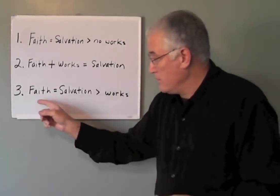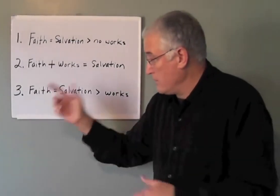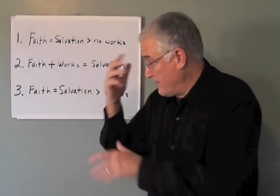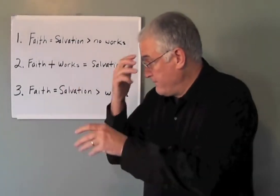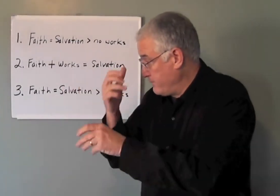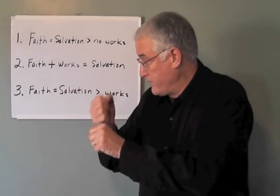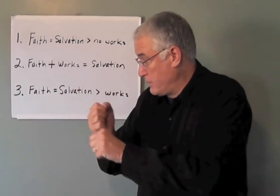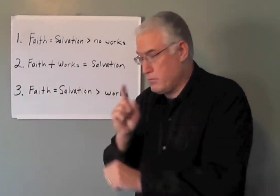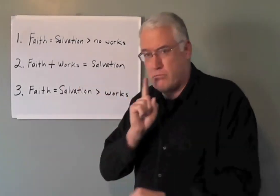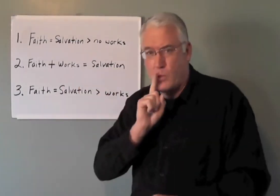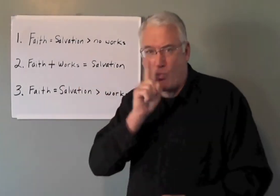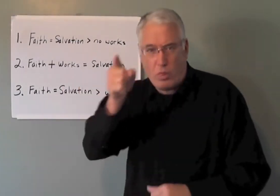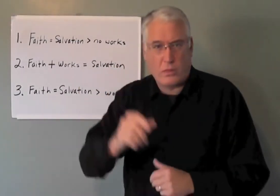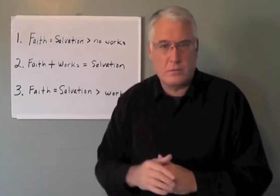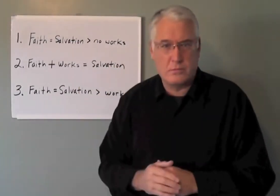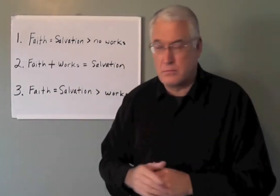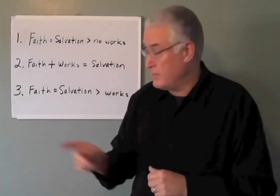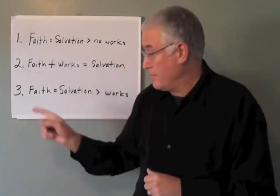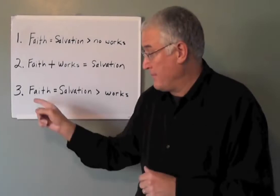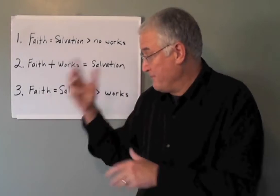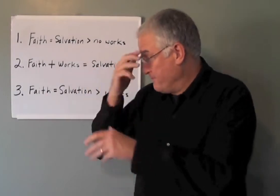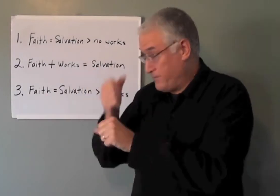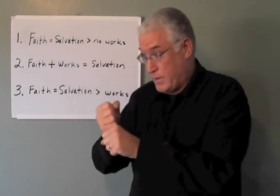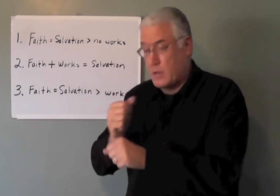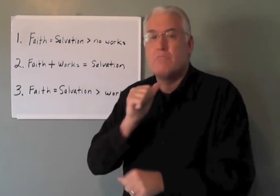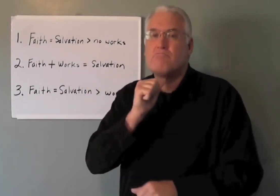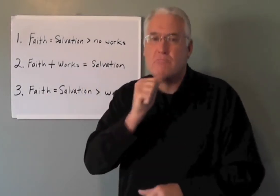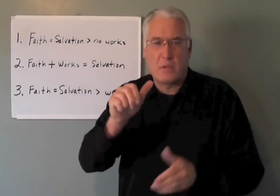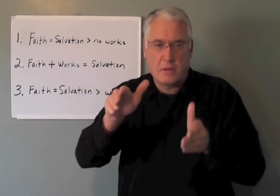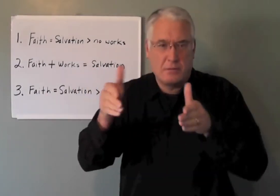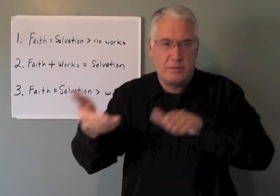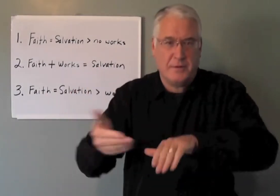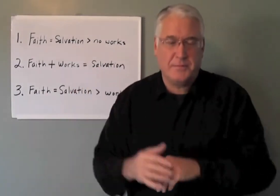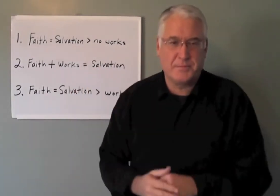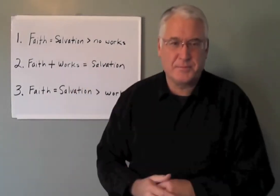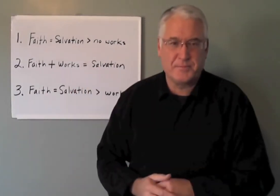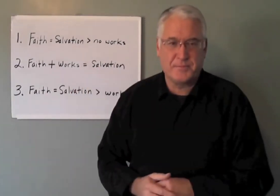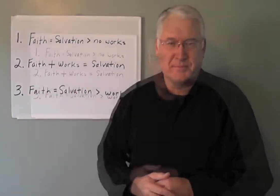that's proof that faith is real. This kind of faith is not dead.